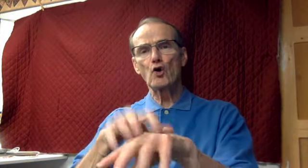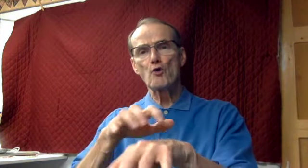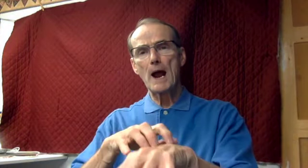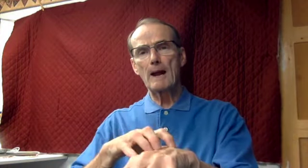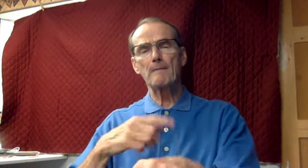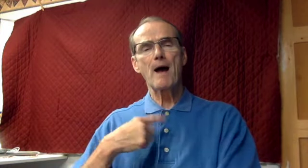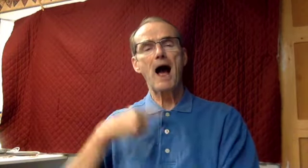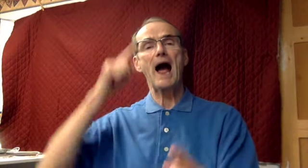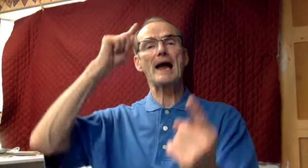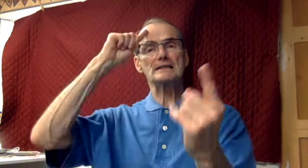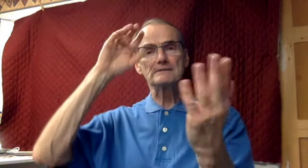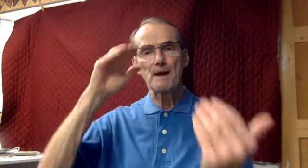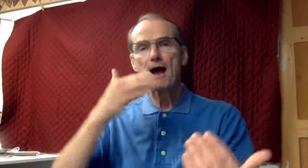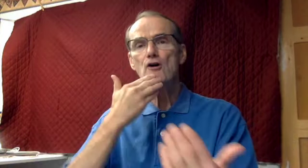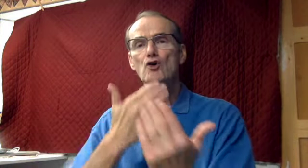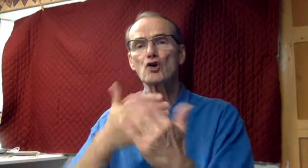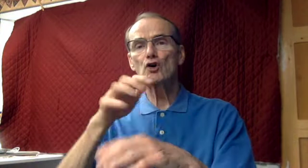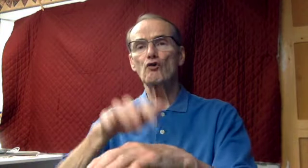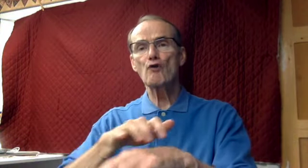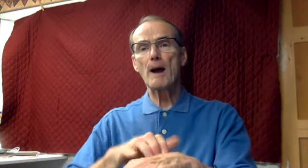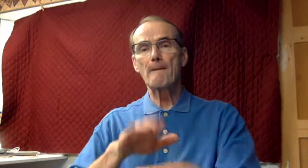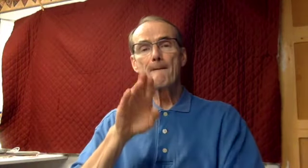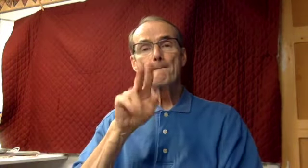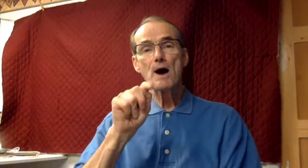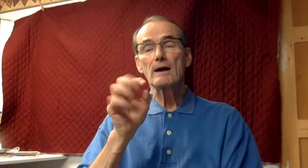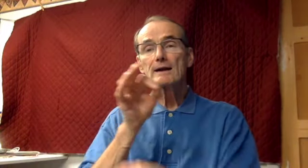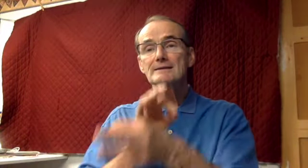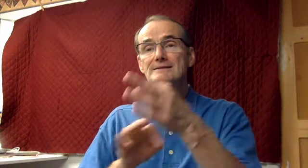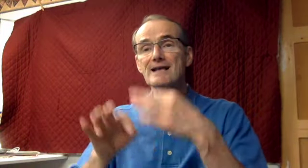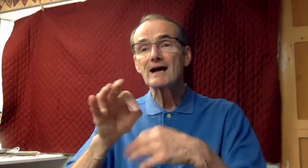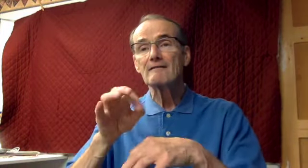did it bring forth wild grapes